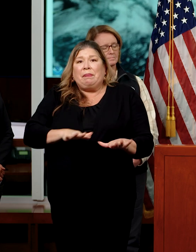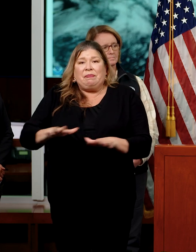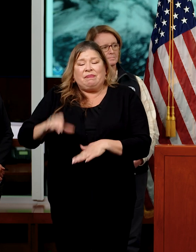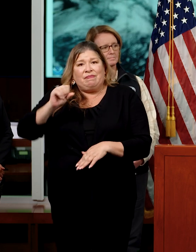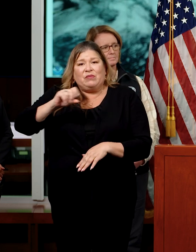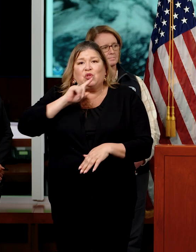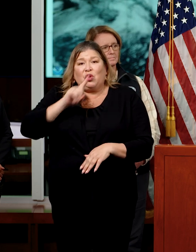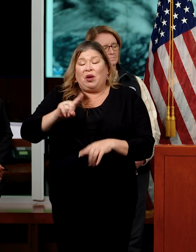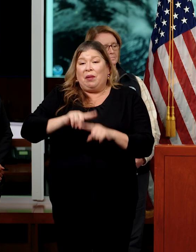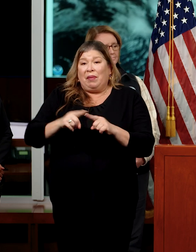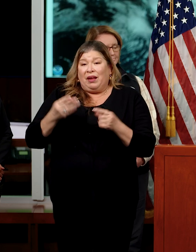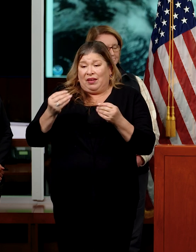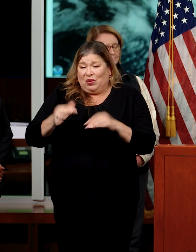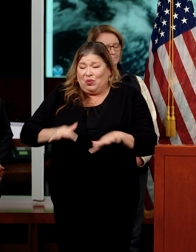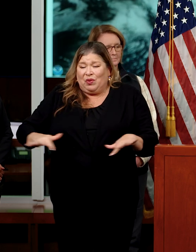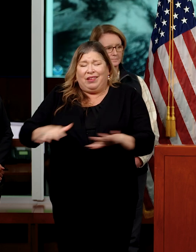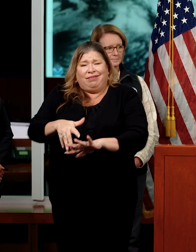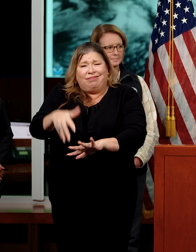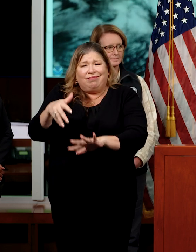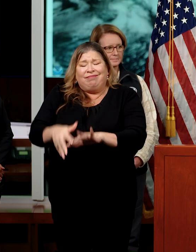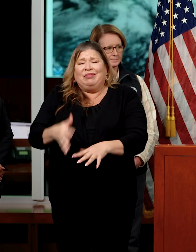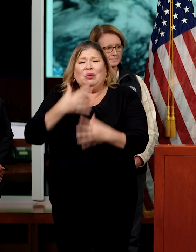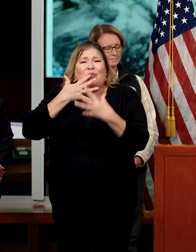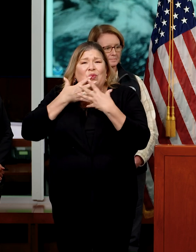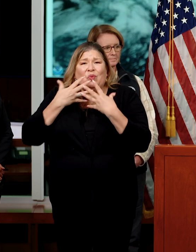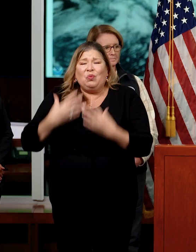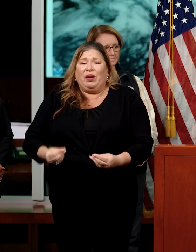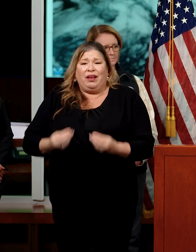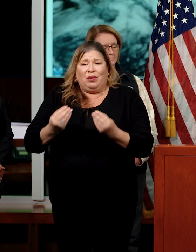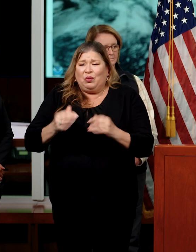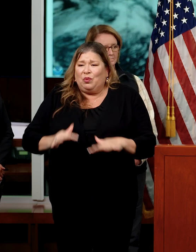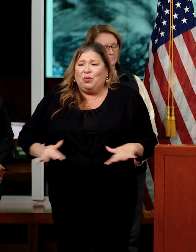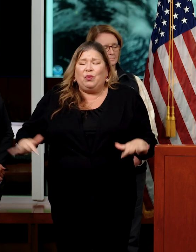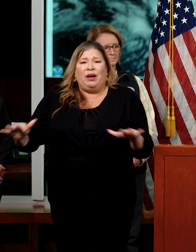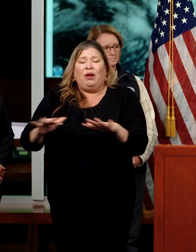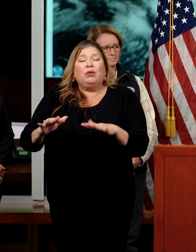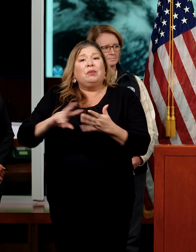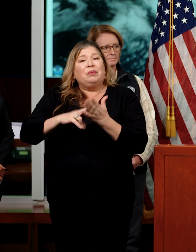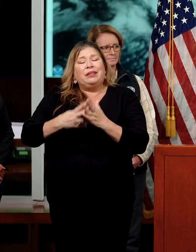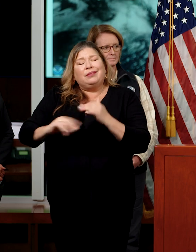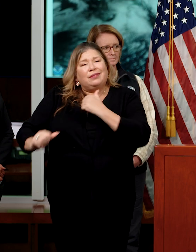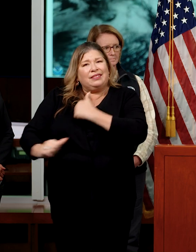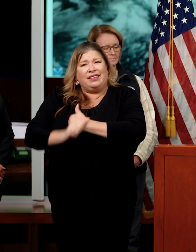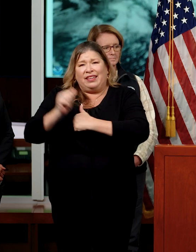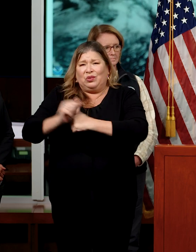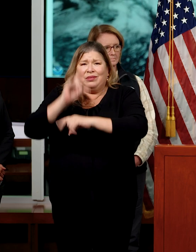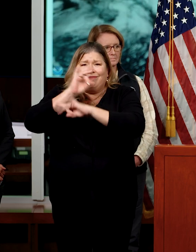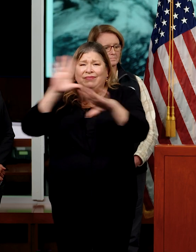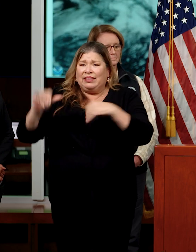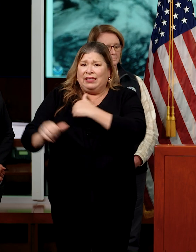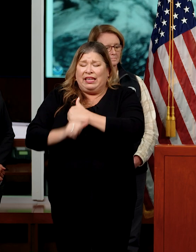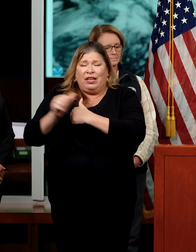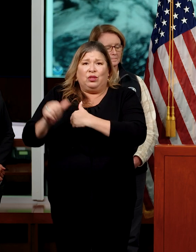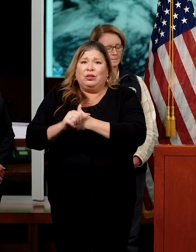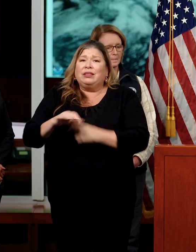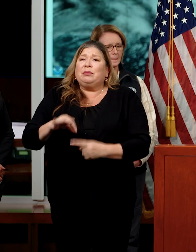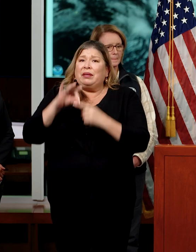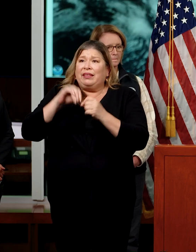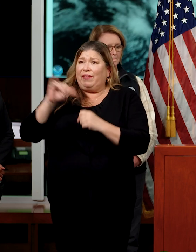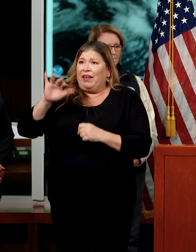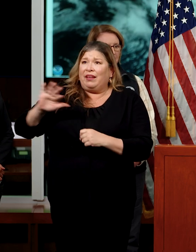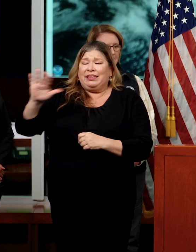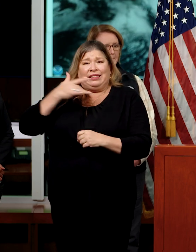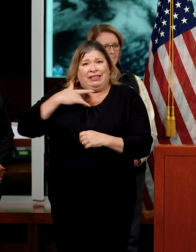the ground is saturated. It is extremely, extremely dangerous, especially in these high, vulnerable areas,